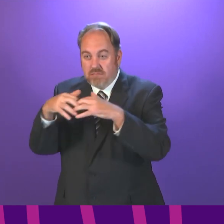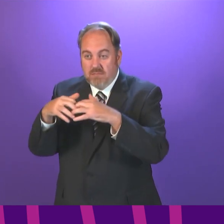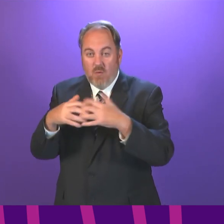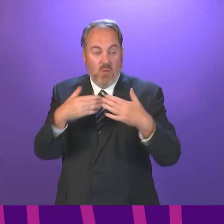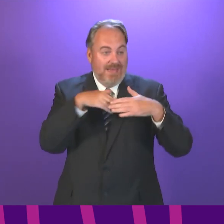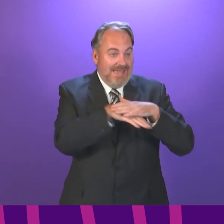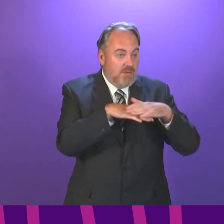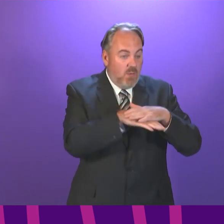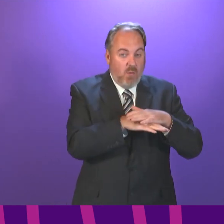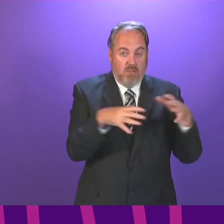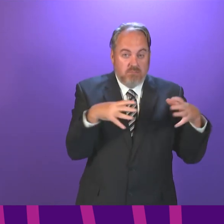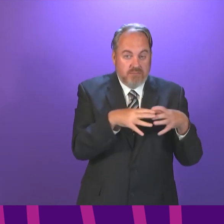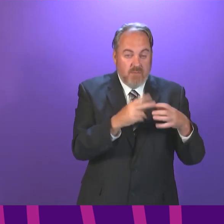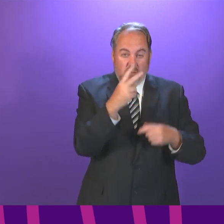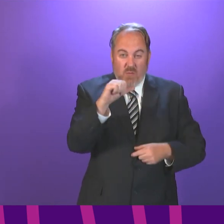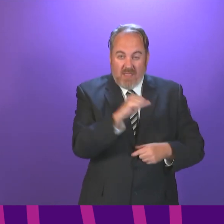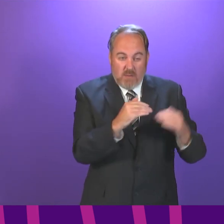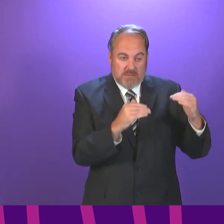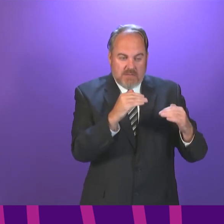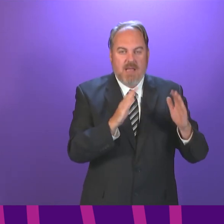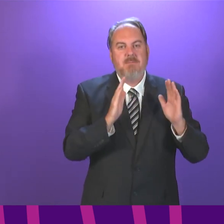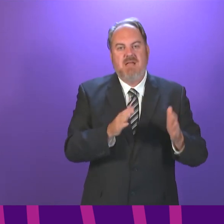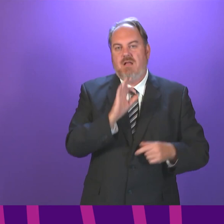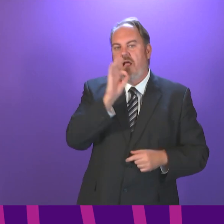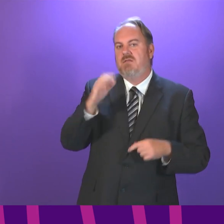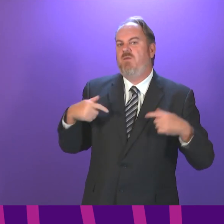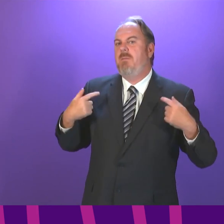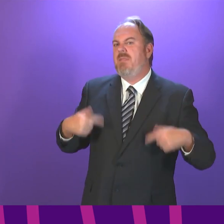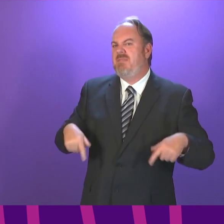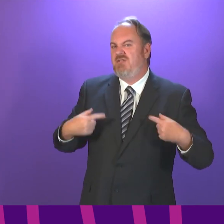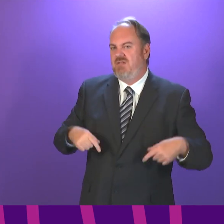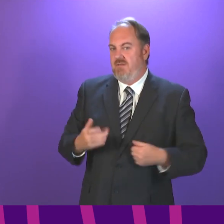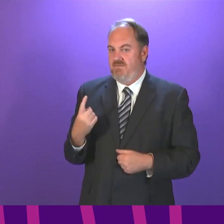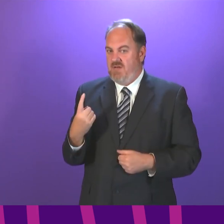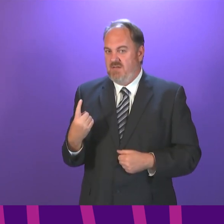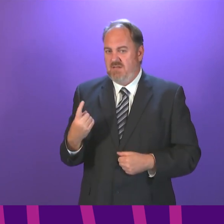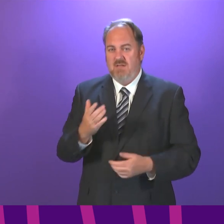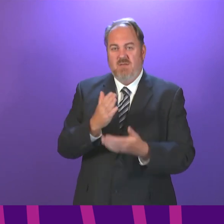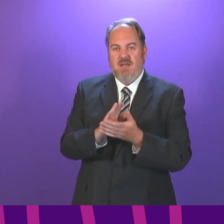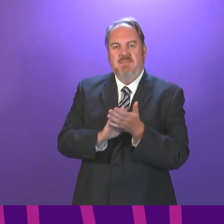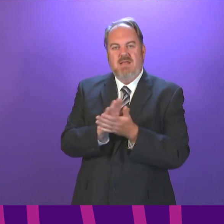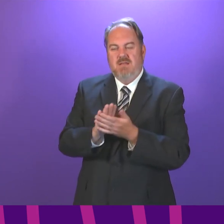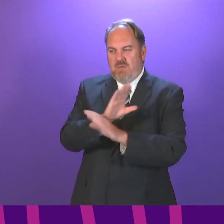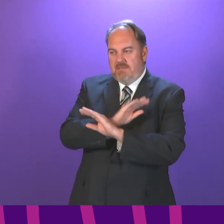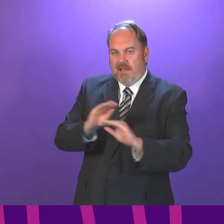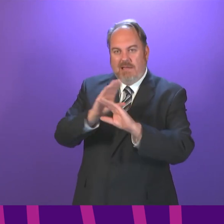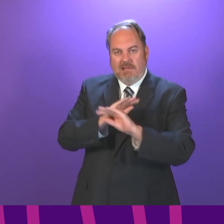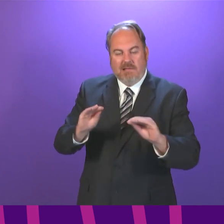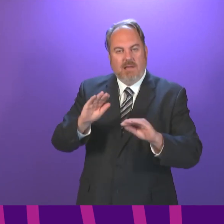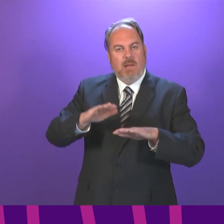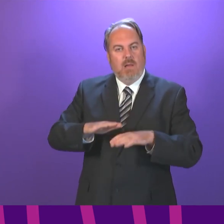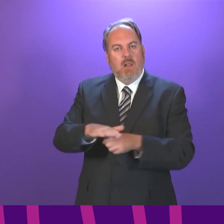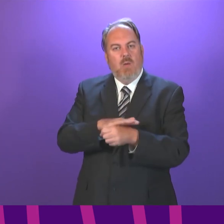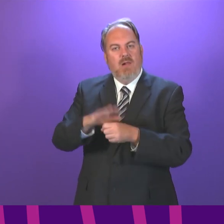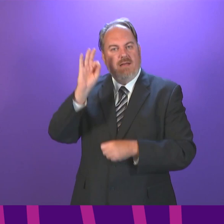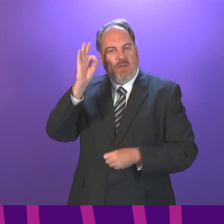,000 will have to apply for permission. This is allowing us and local authorities simply to be assured of the arrangements in